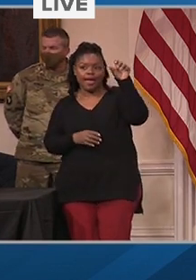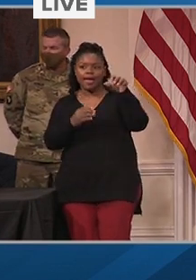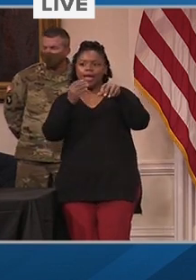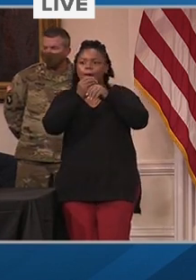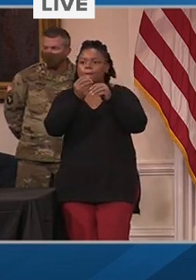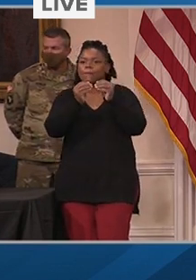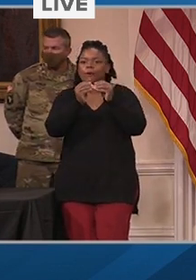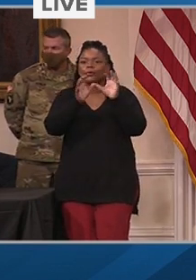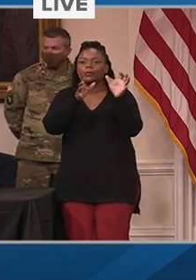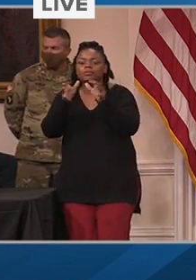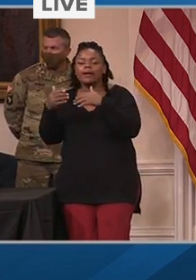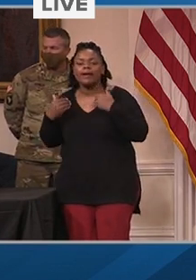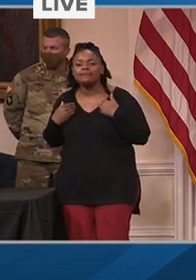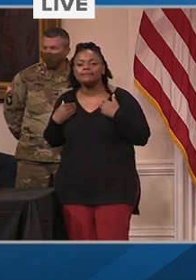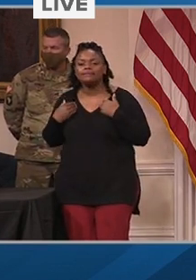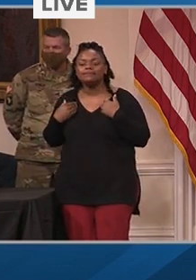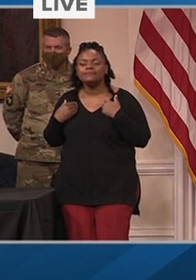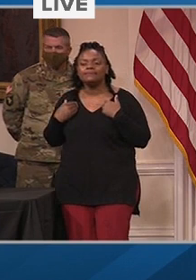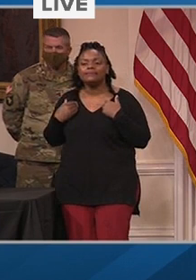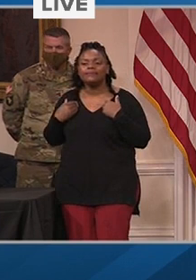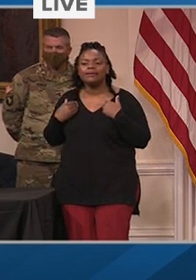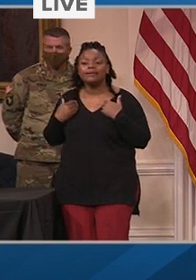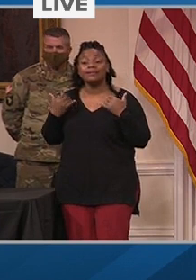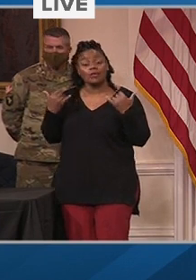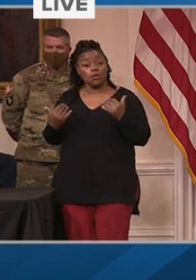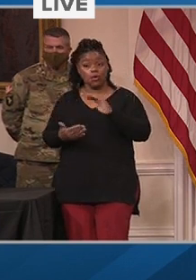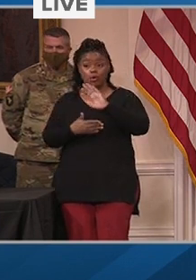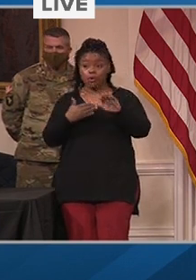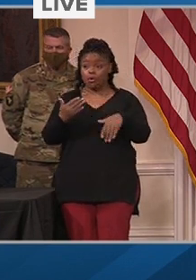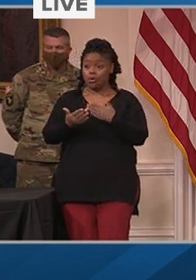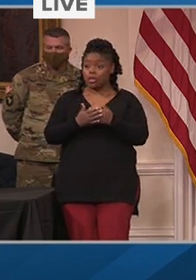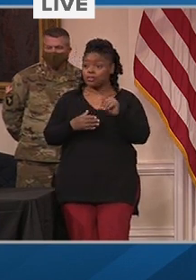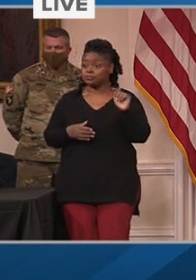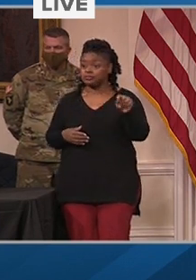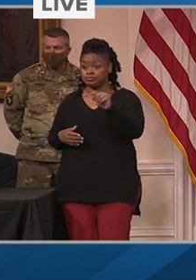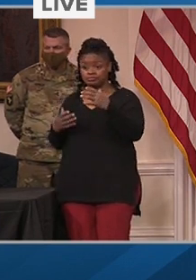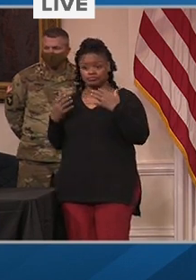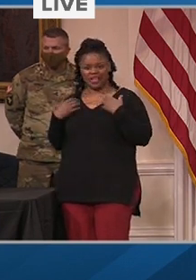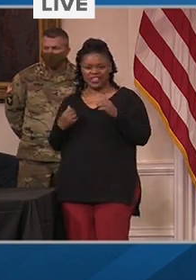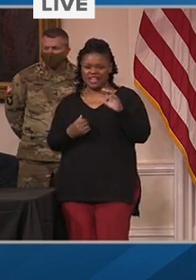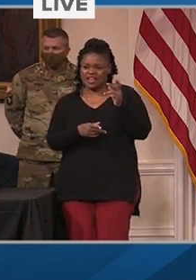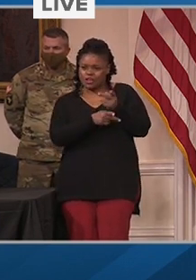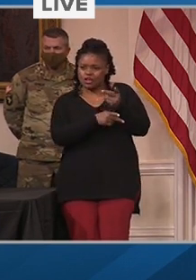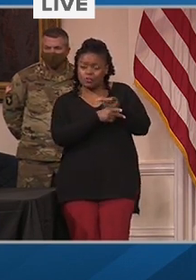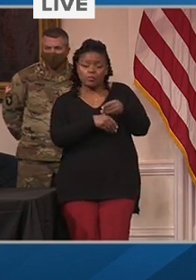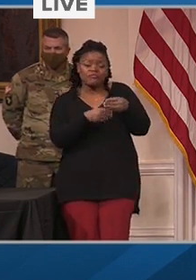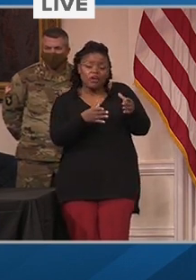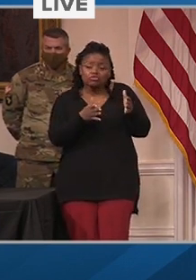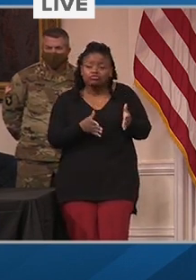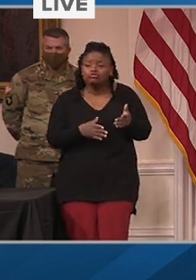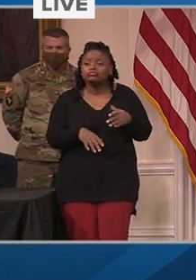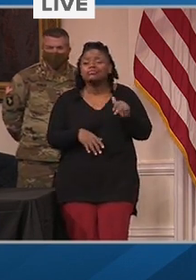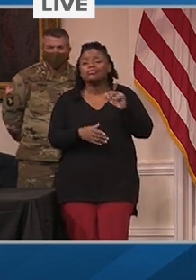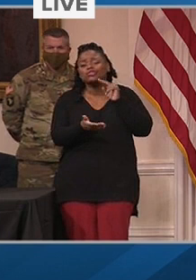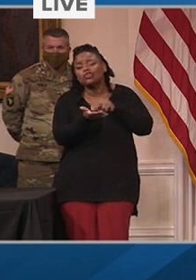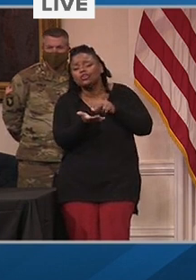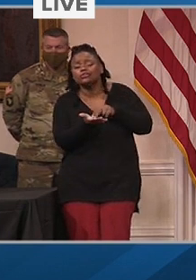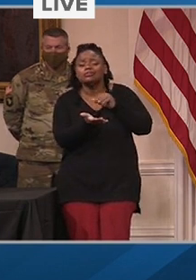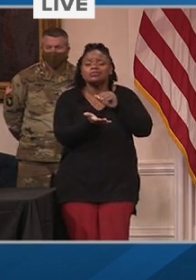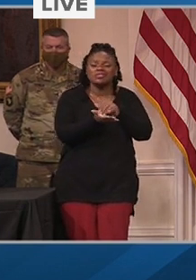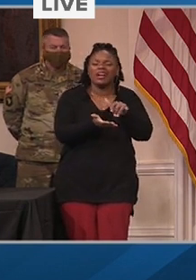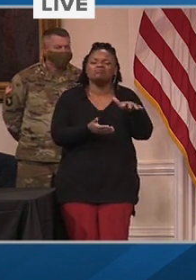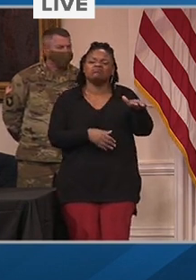We are now all licensed registered and certified health care providers anywhere in the state are now